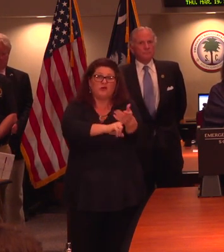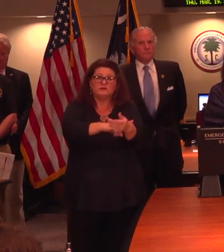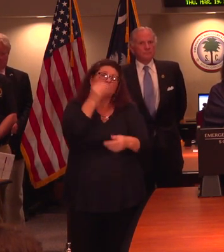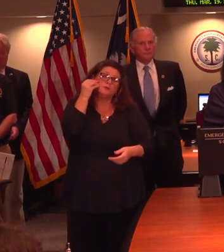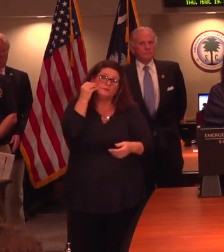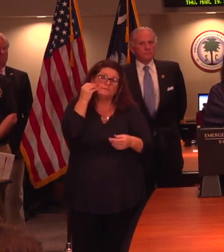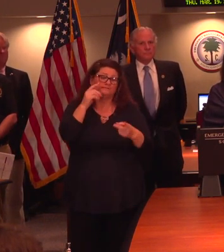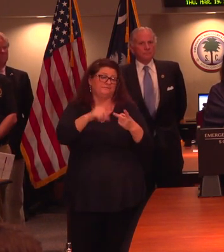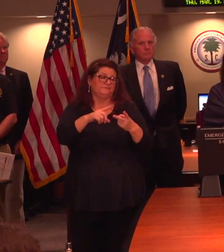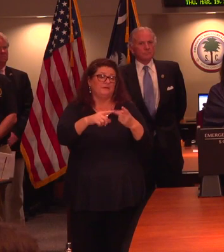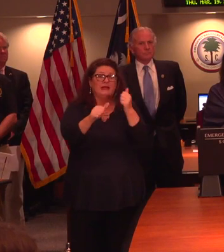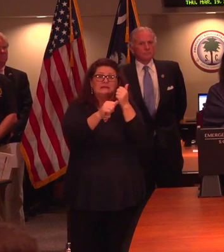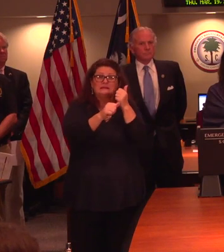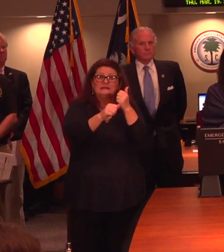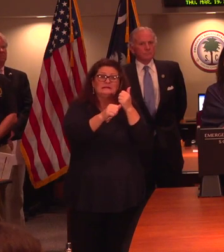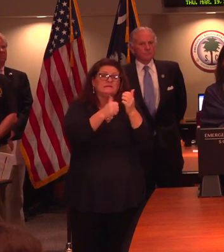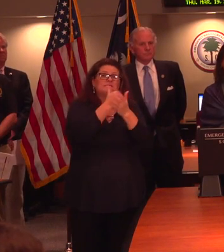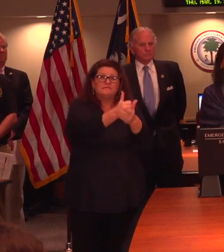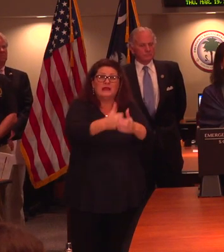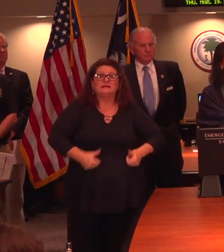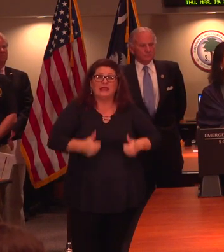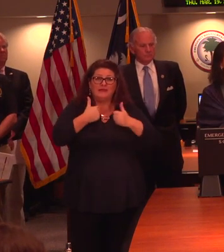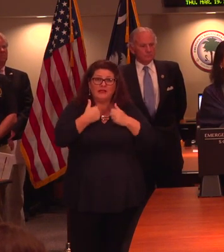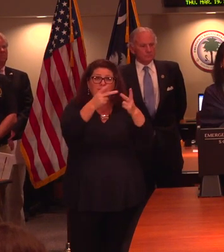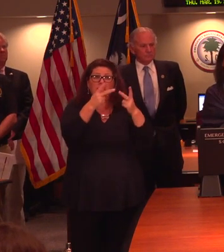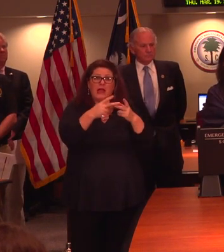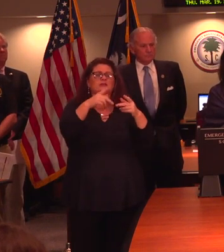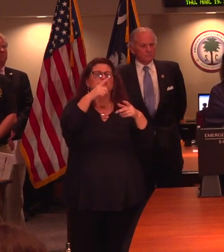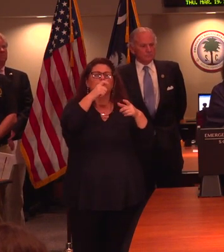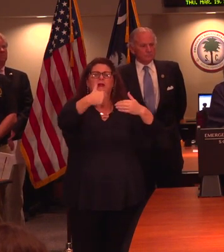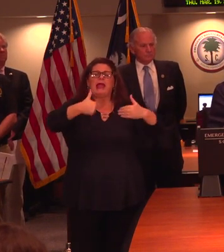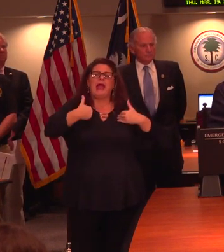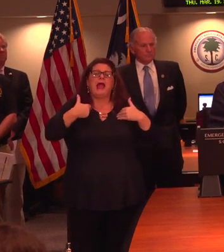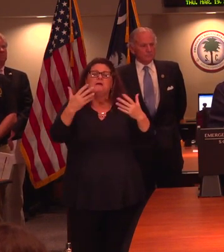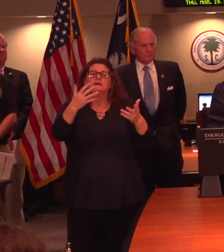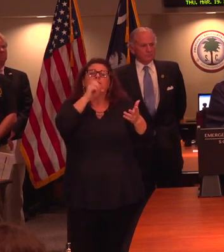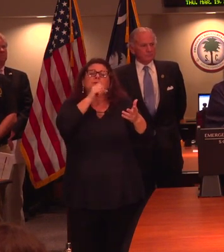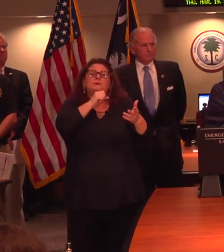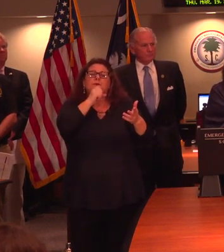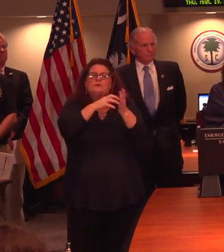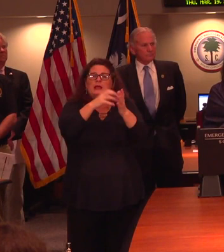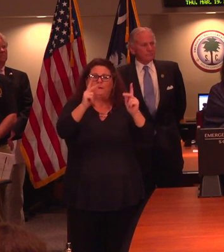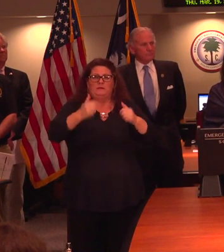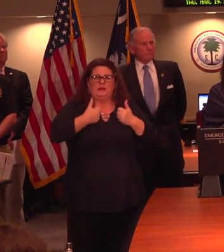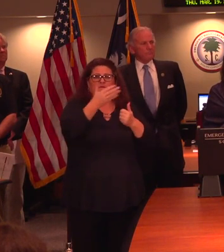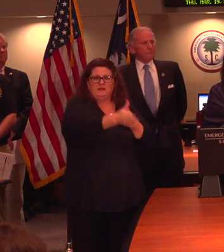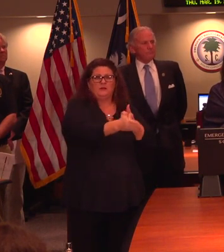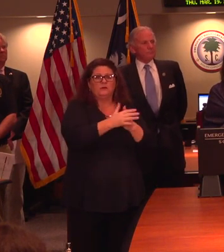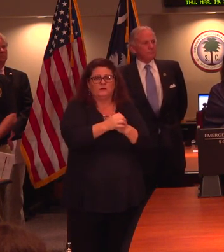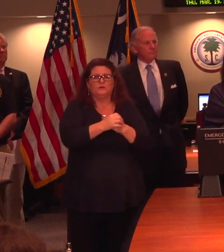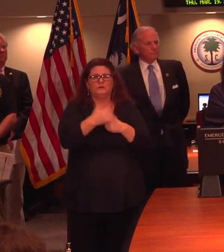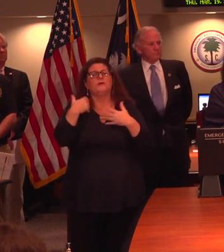living facilities, as well as other vulnerable populations with unique circumstances. Our top priorities remain